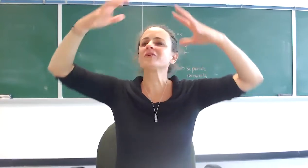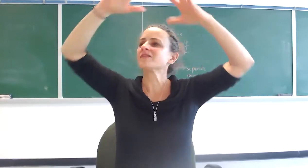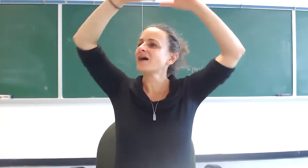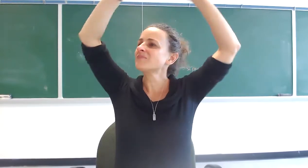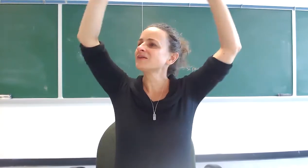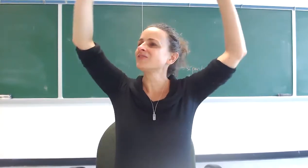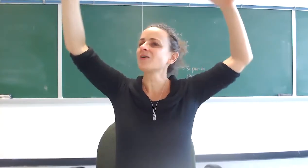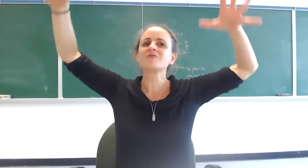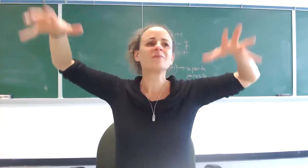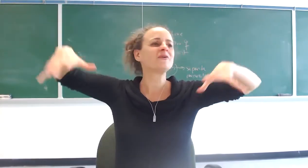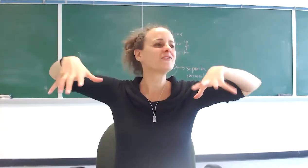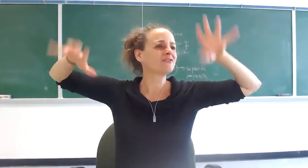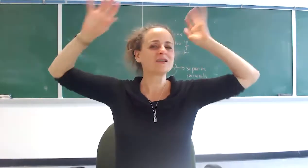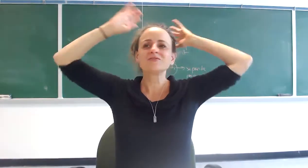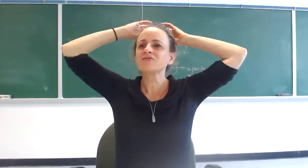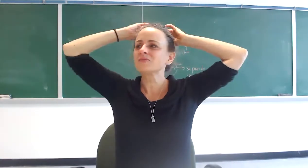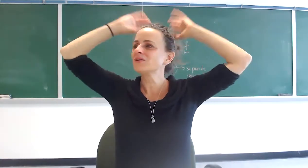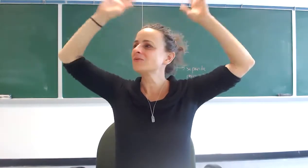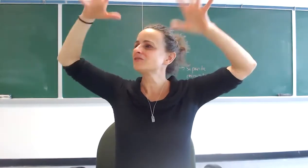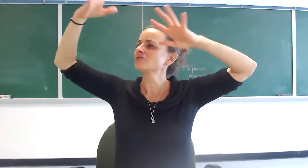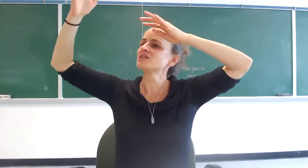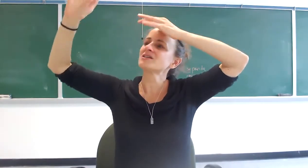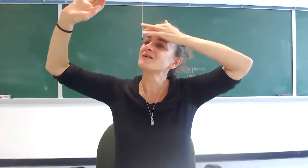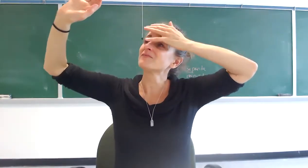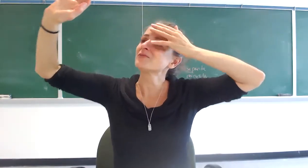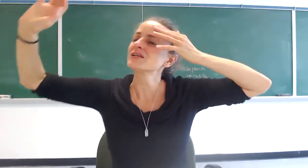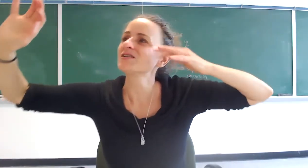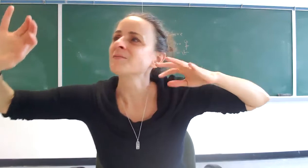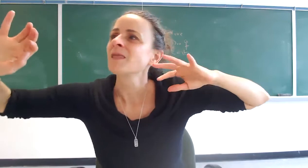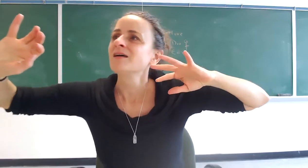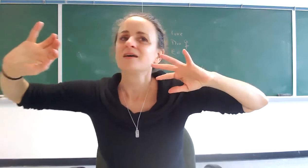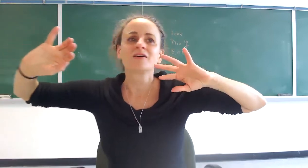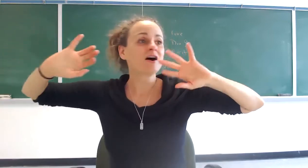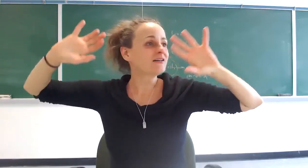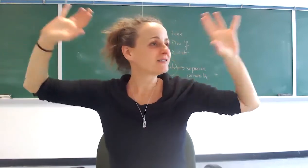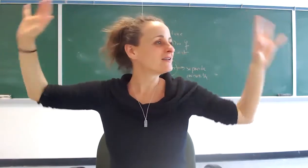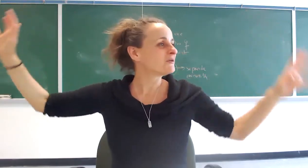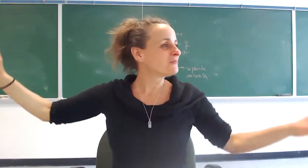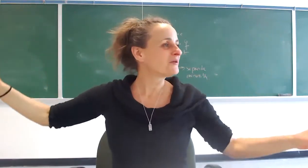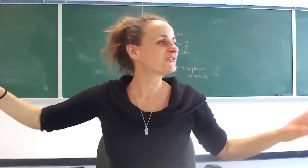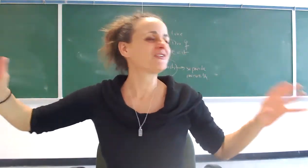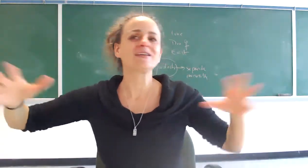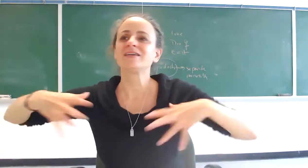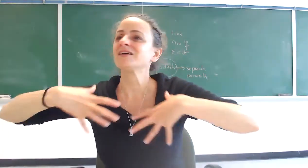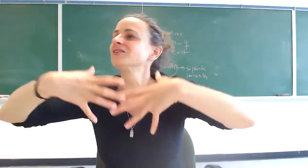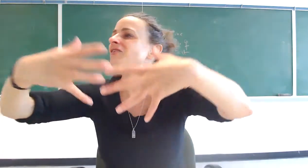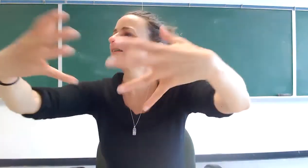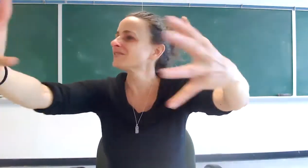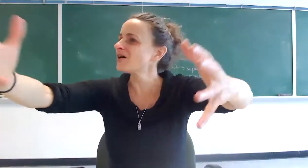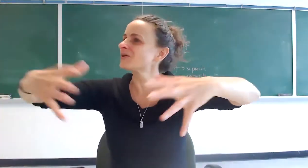happening on top of a mountain right if you're familiar with jewish um religion god came on a mountain and gave his law right